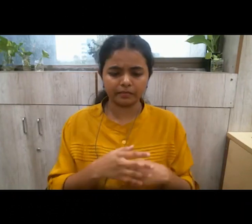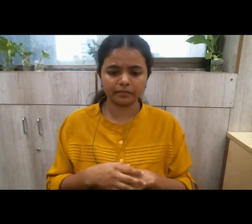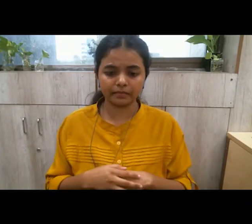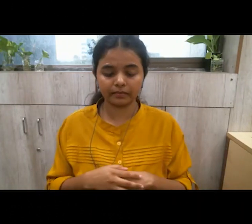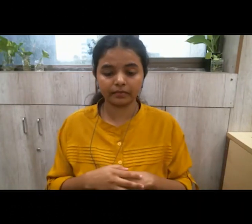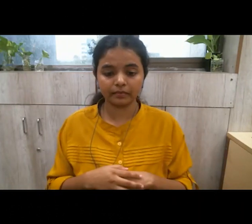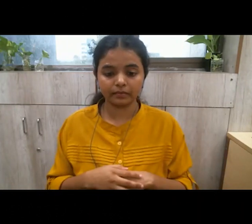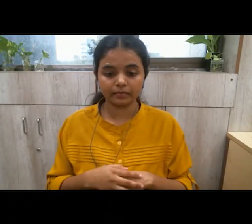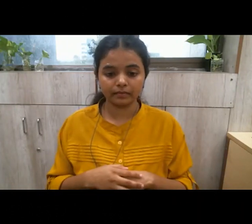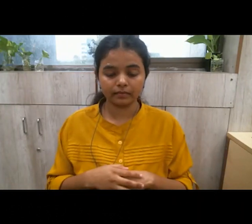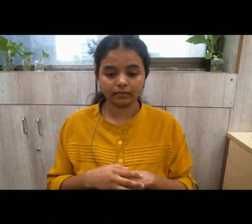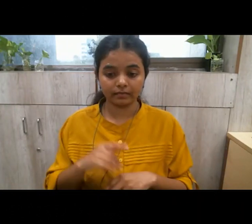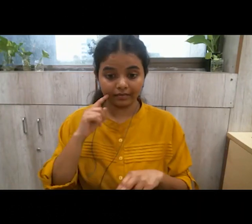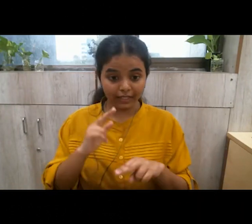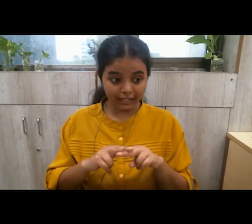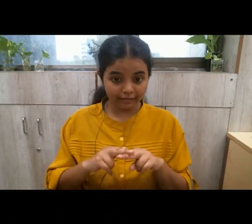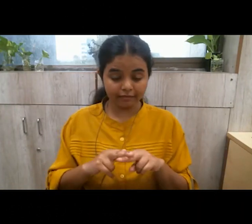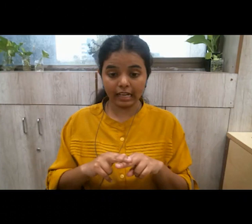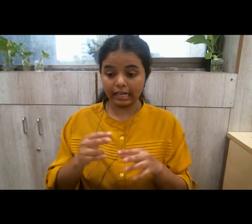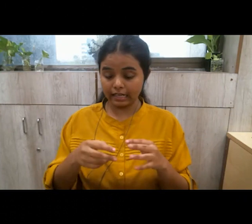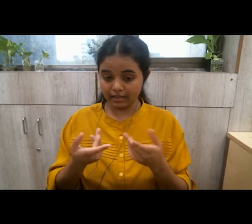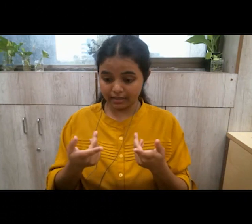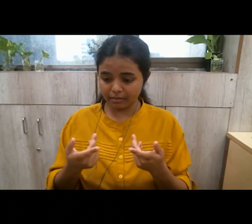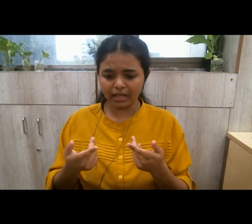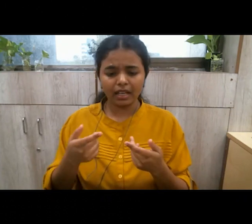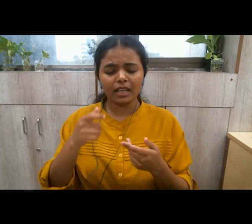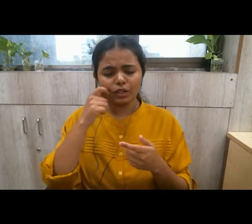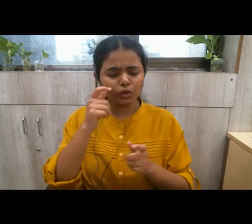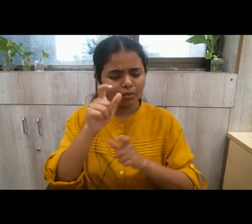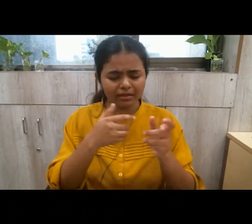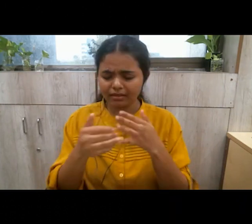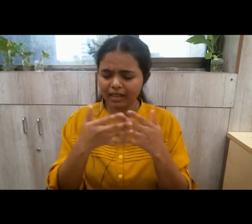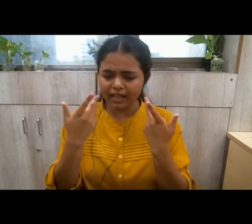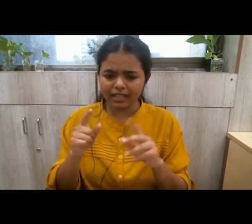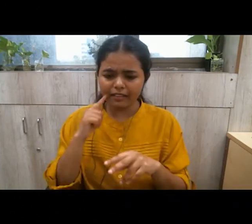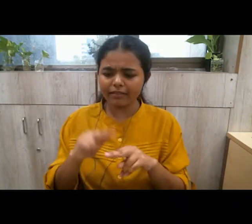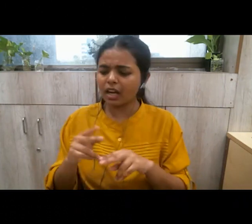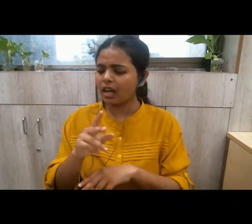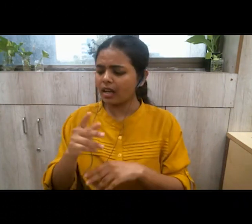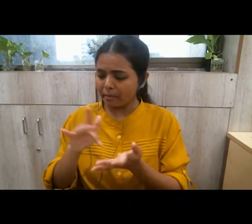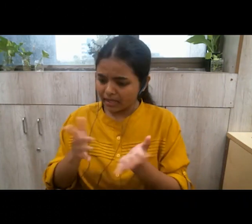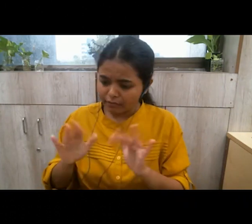if we are adopting those sub-identities and not as a human race not as a person that i am talking to you